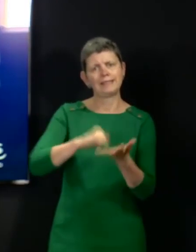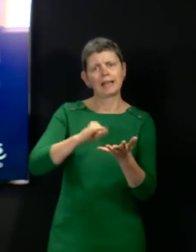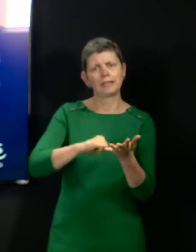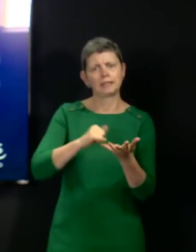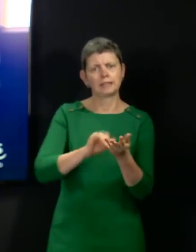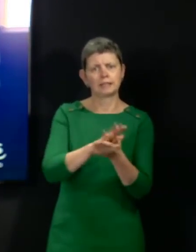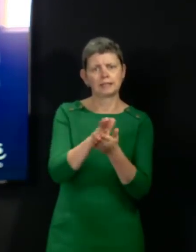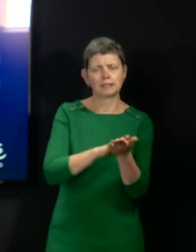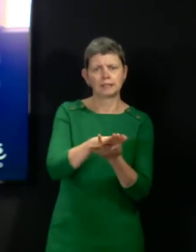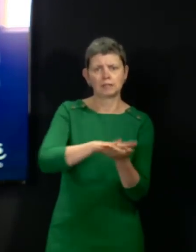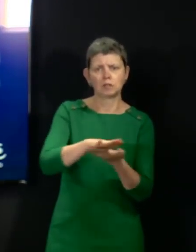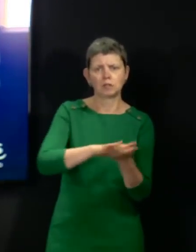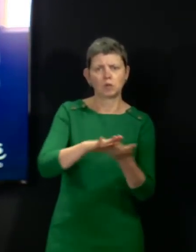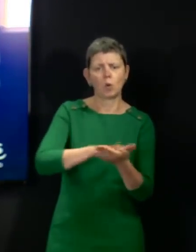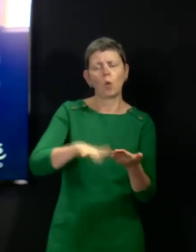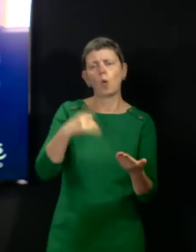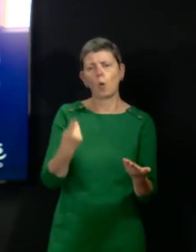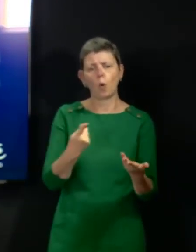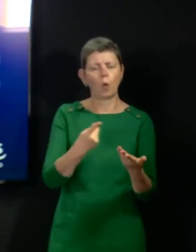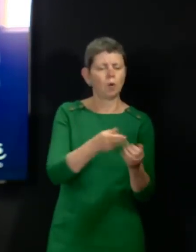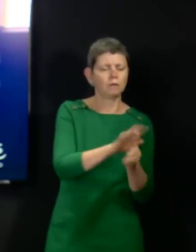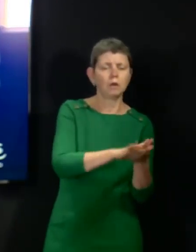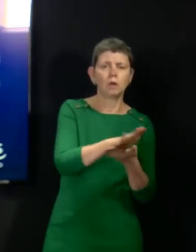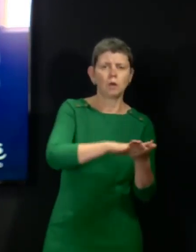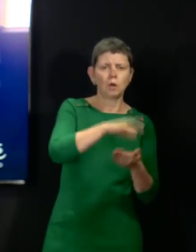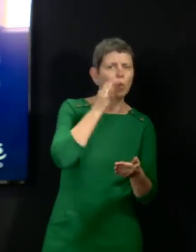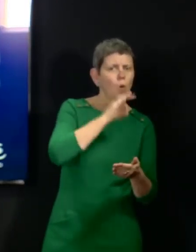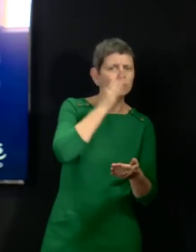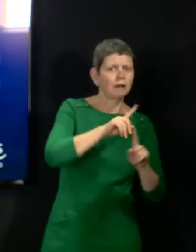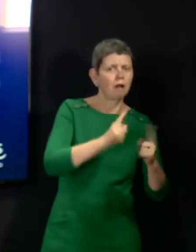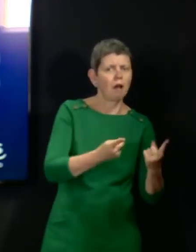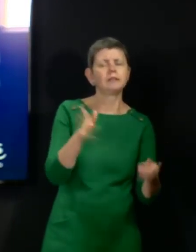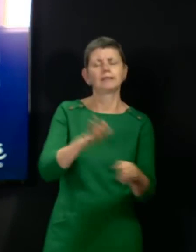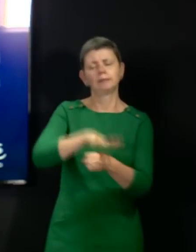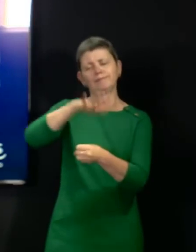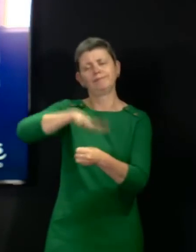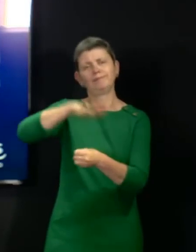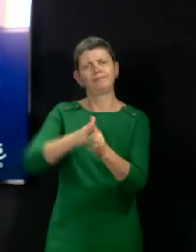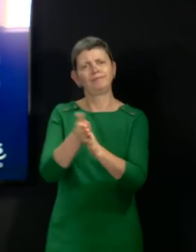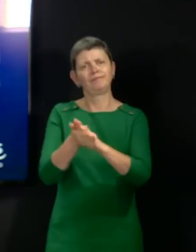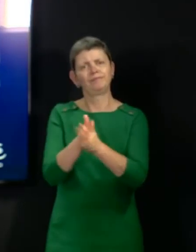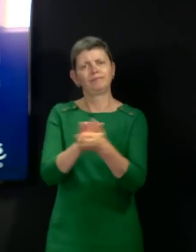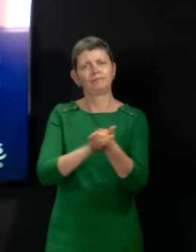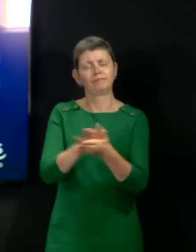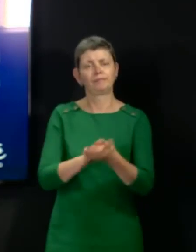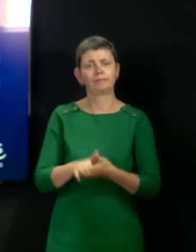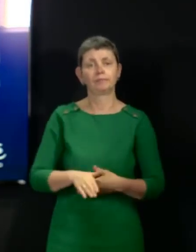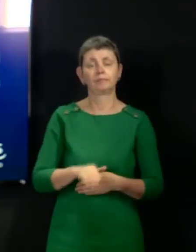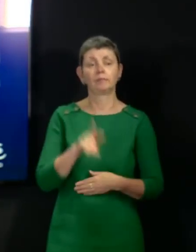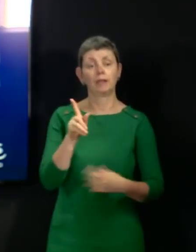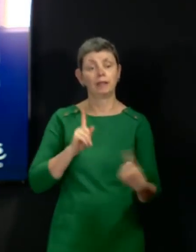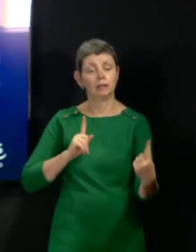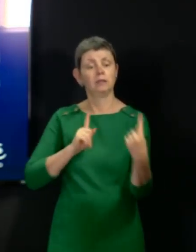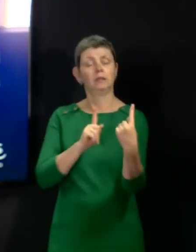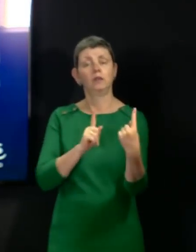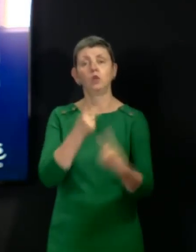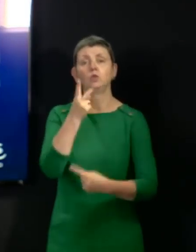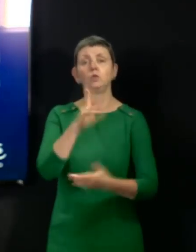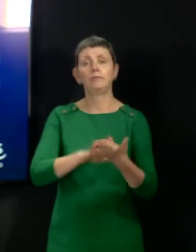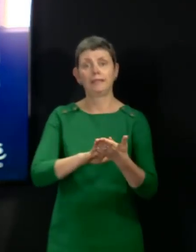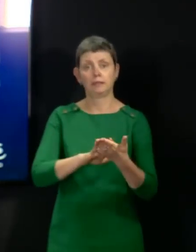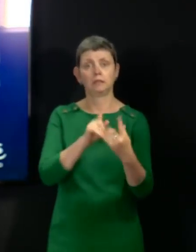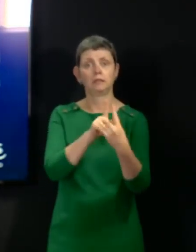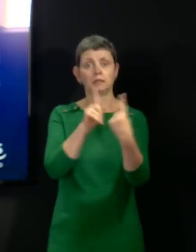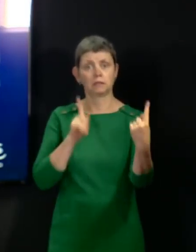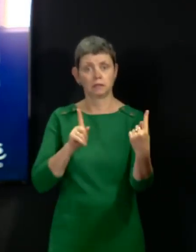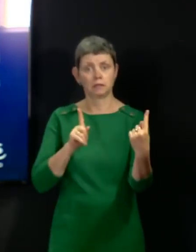possibly can, and use hand sanitizer if you can't. Keep two metres apart from people outside your household, and wear a cloth face